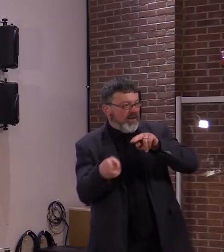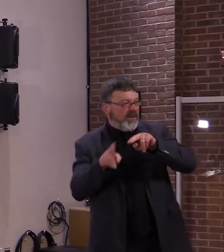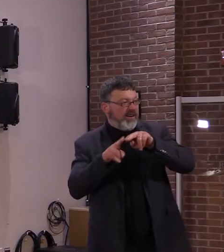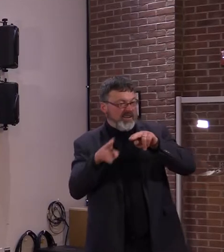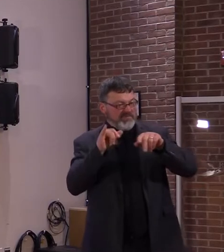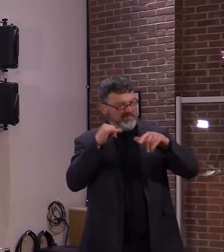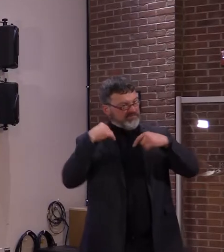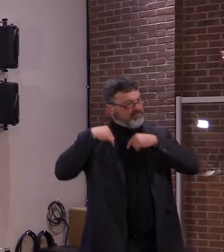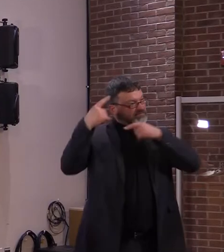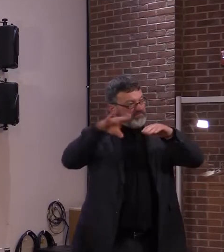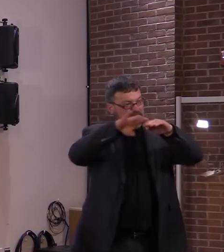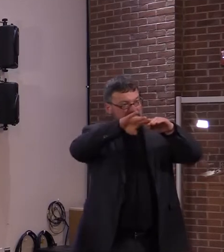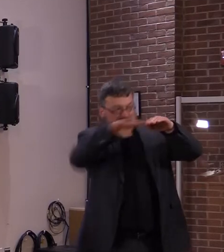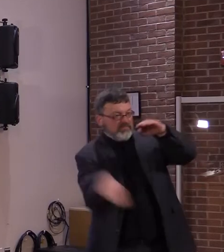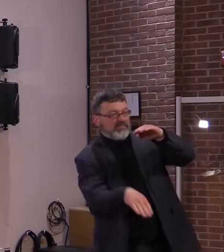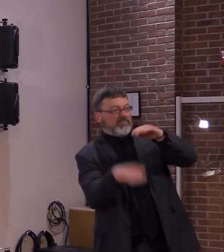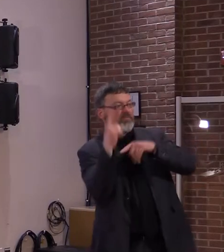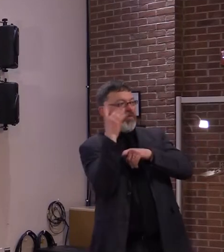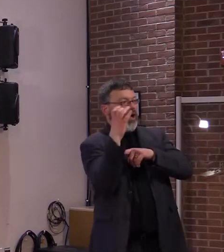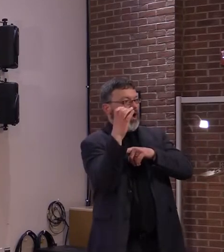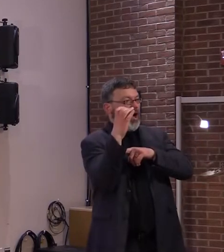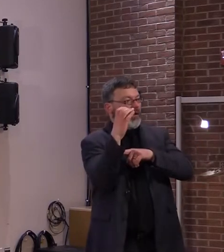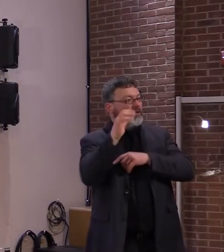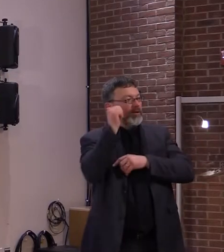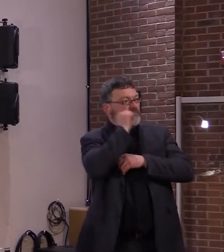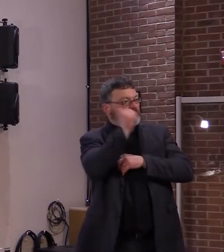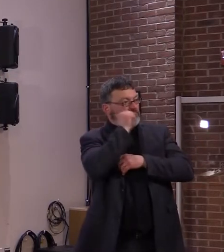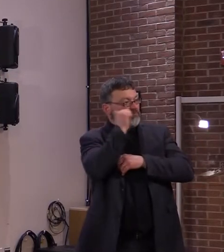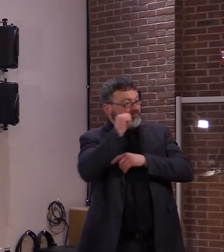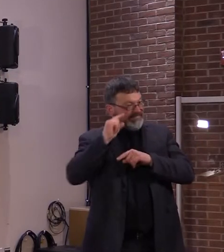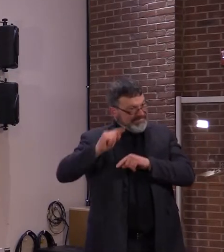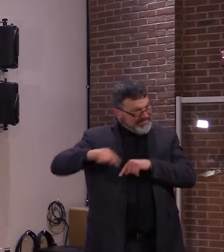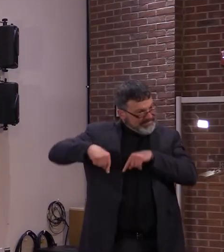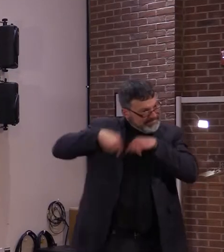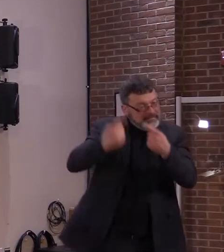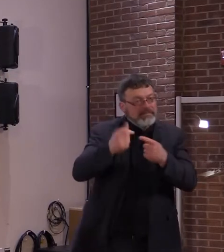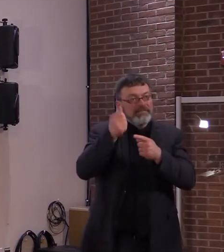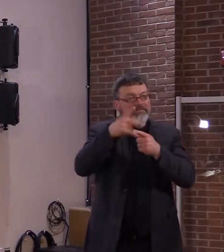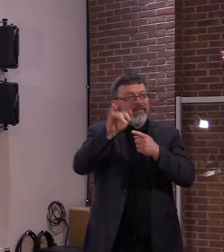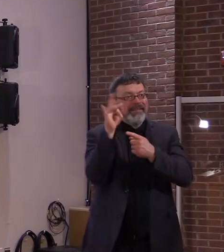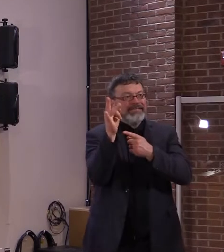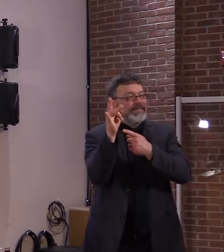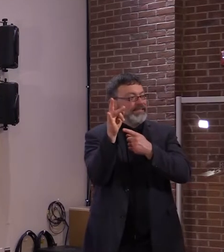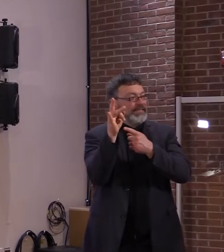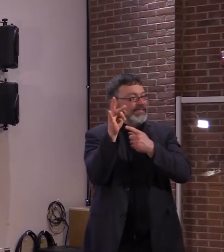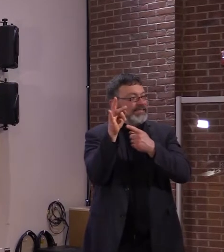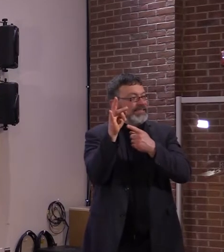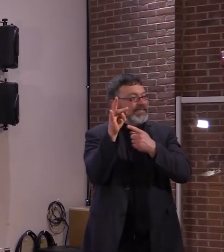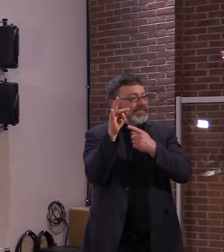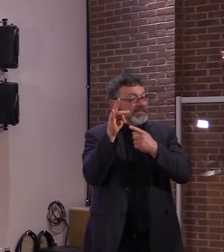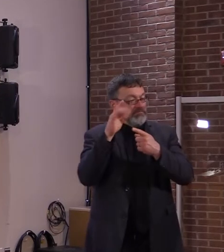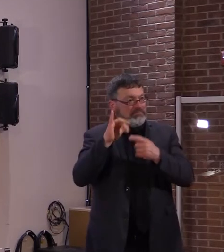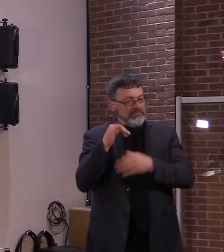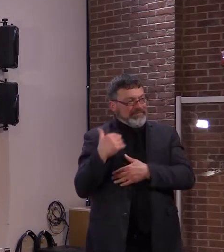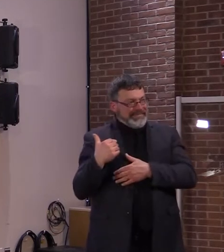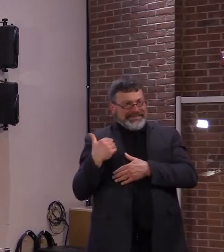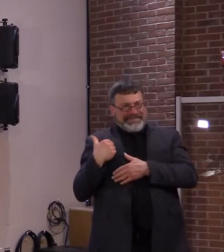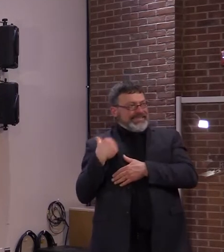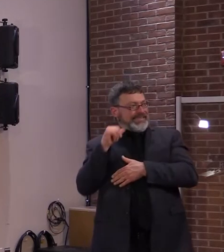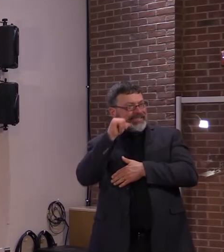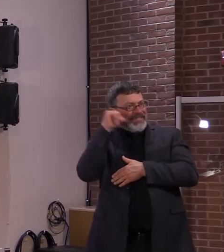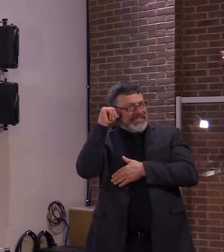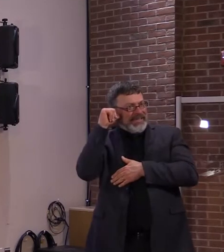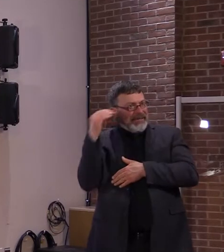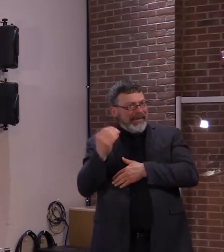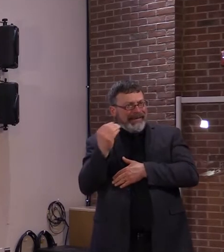18th. And on Monday, there was actually a low of 35. Our positivity rate